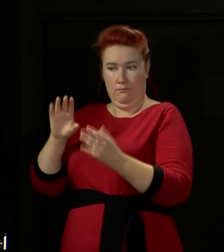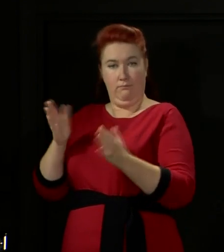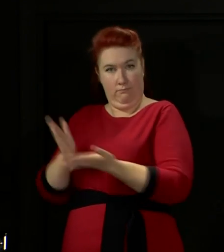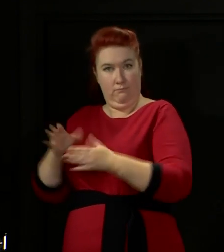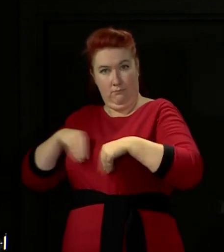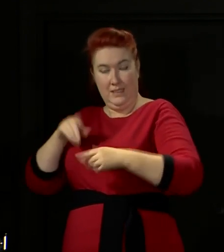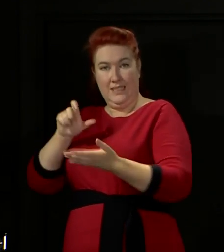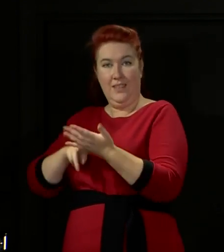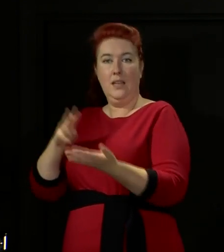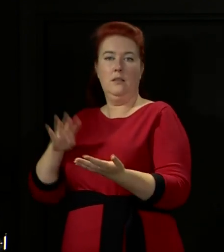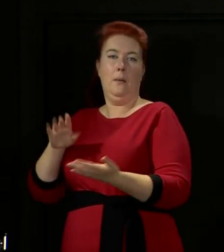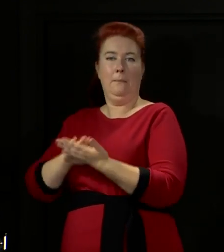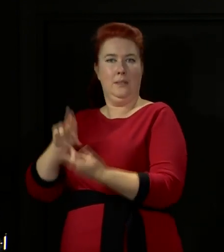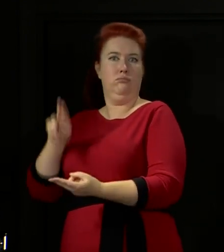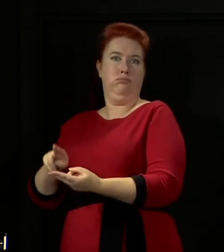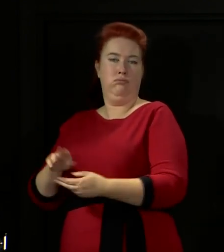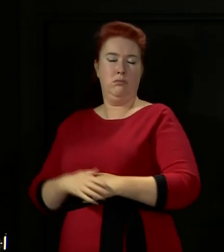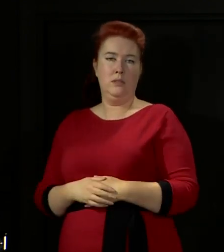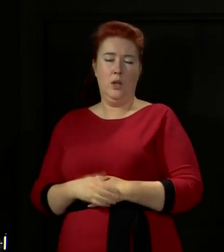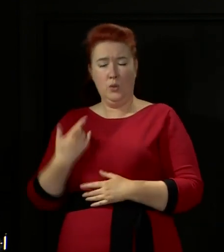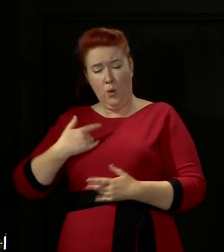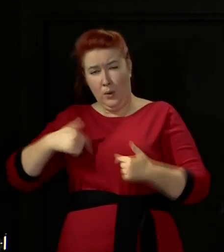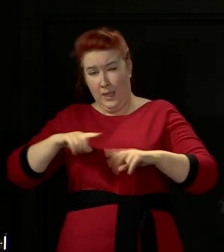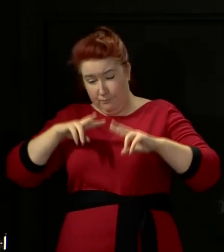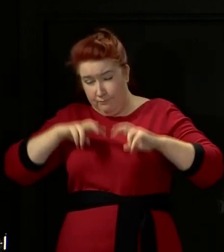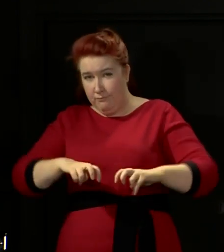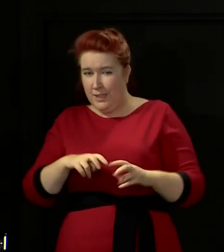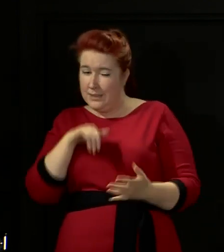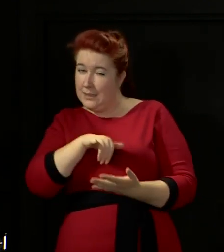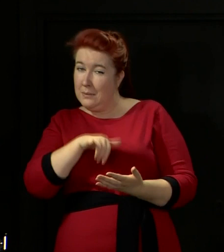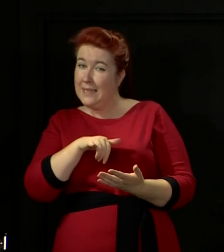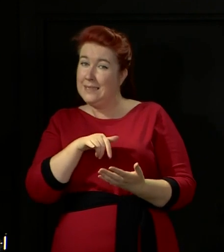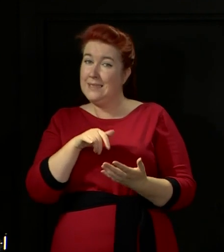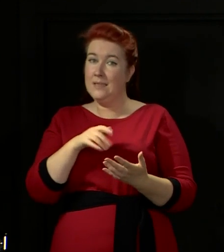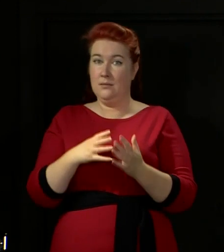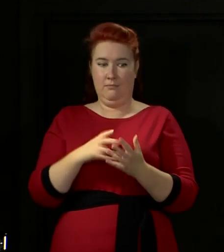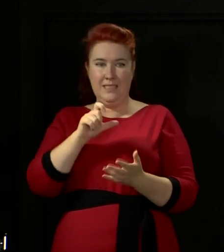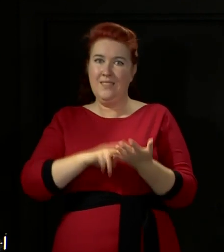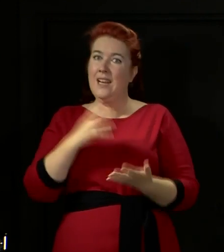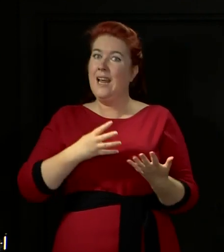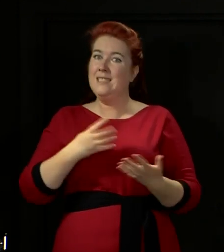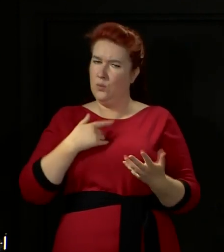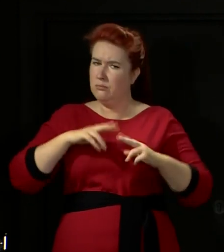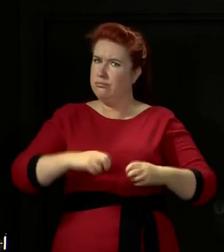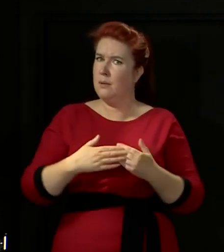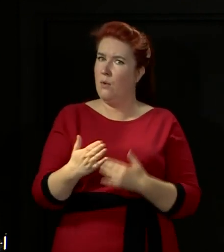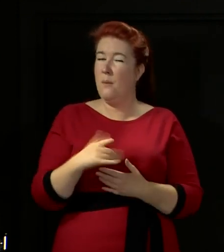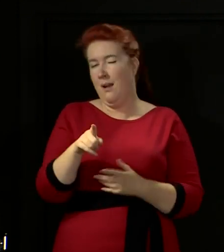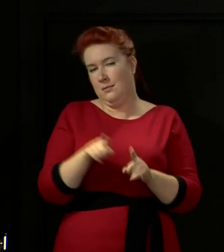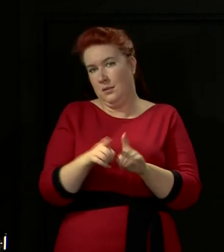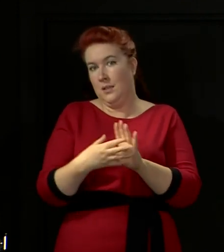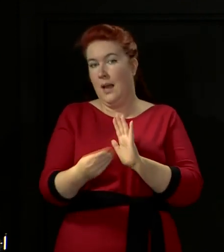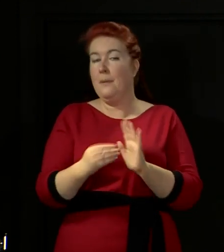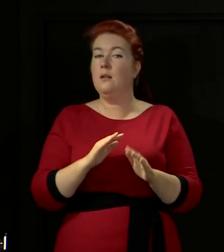So we're exploring this rise in suspected cases further, but as you know, all people over 70